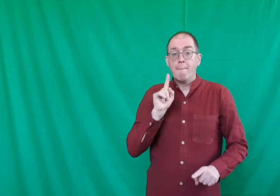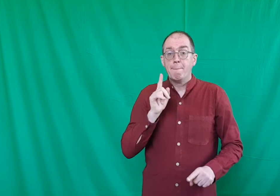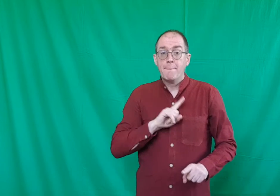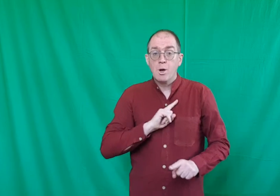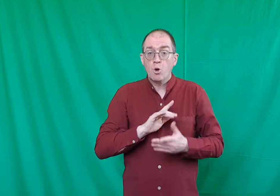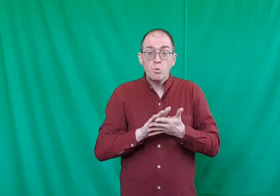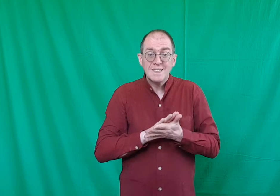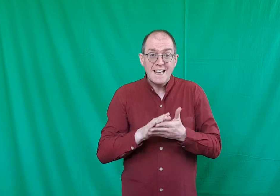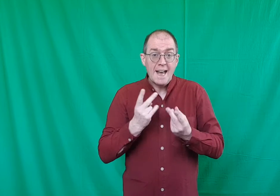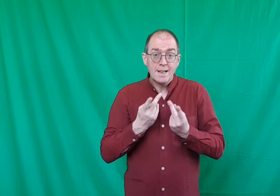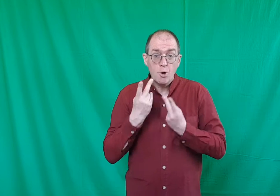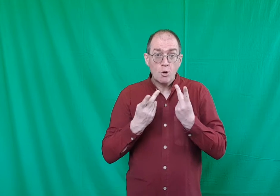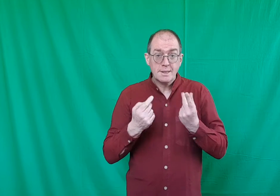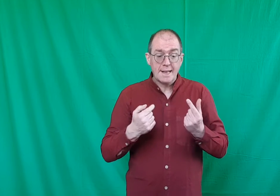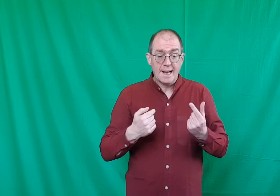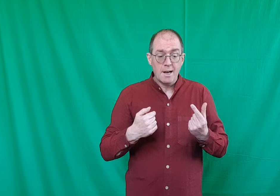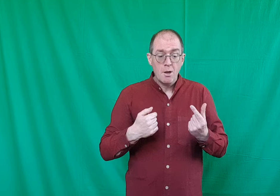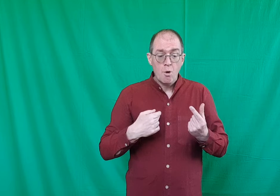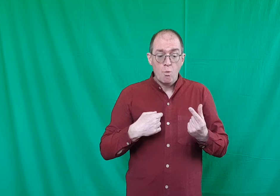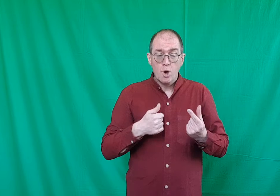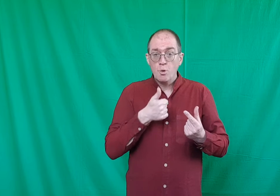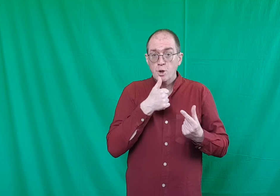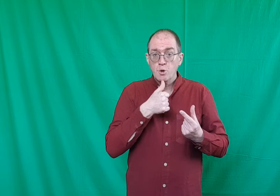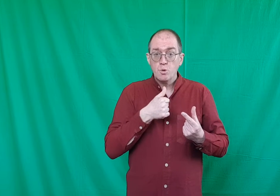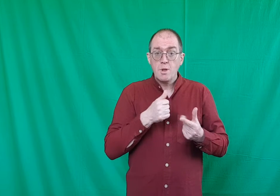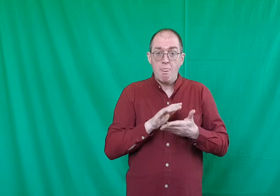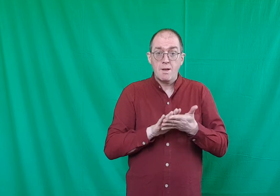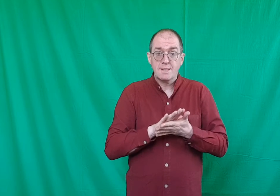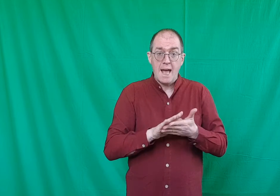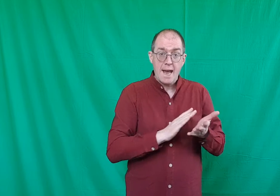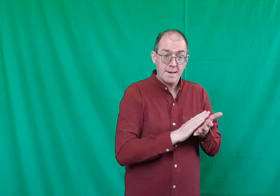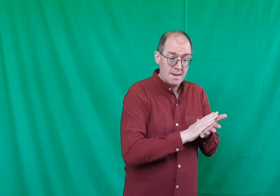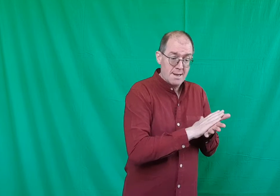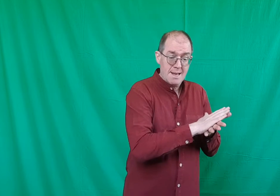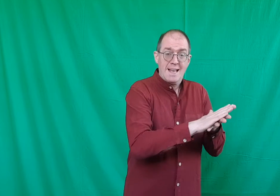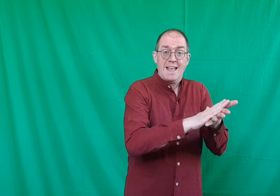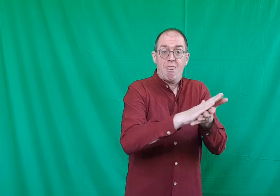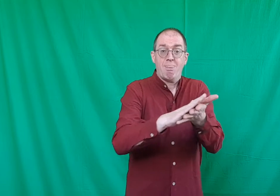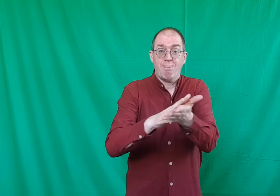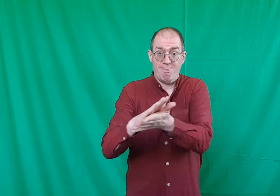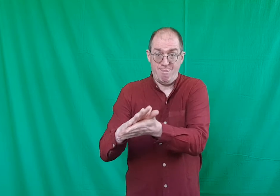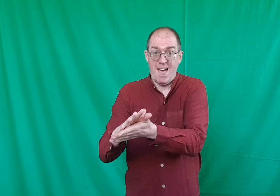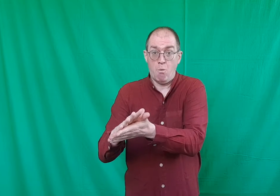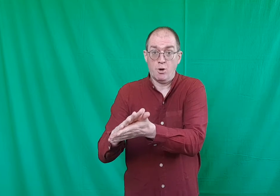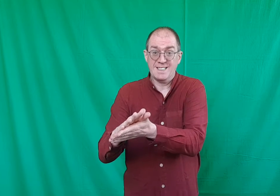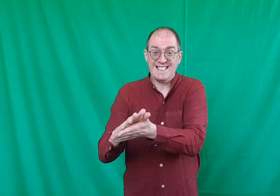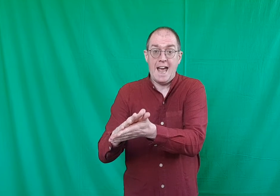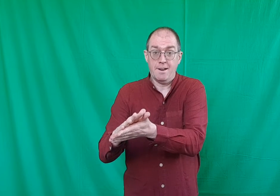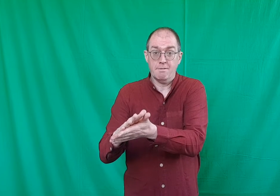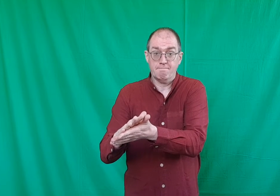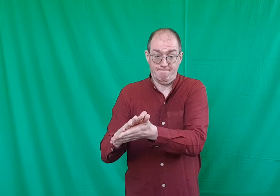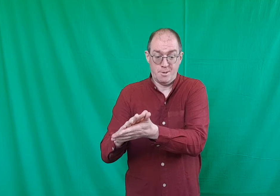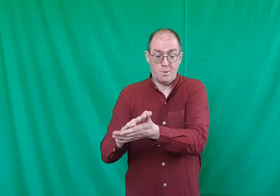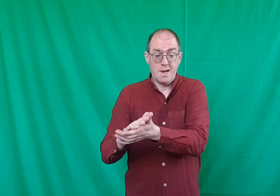Because we're signing, not singing, we're going to use the sign. That one is sign. Okay?